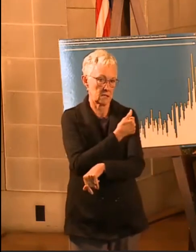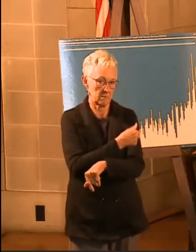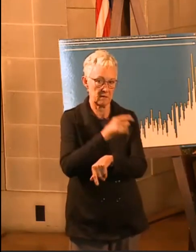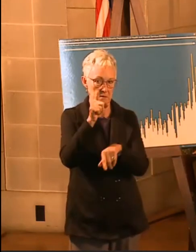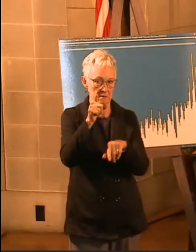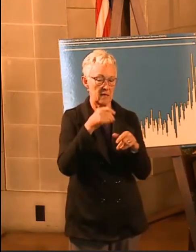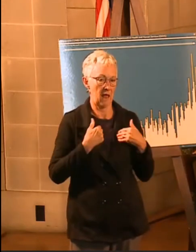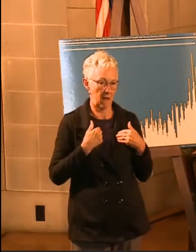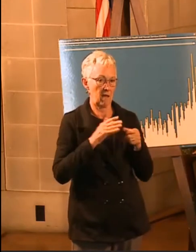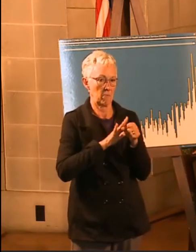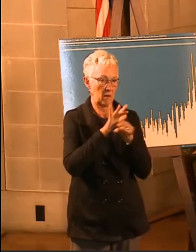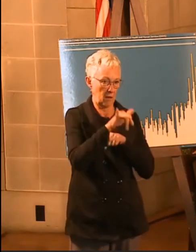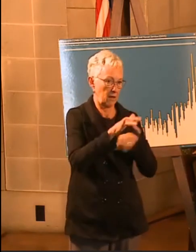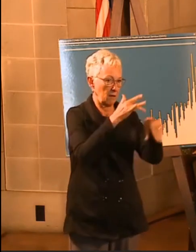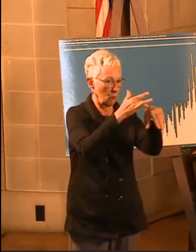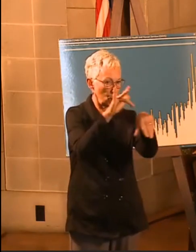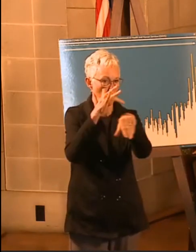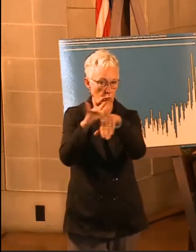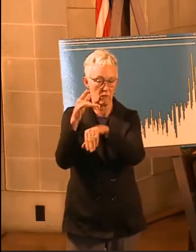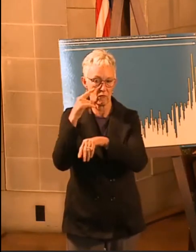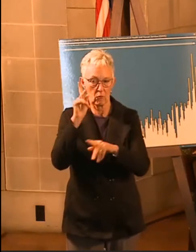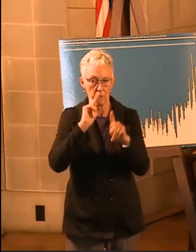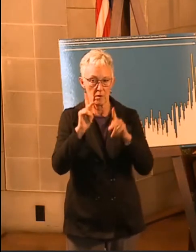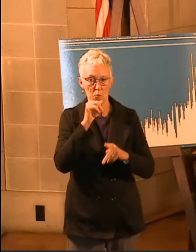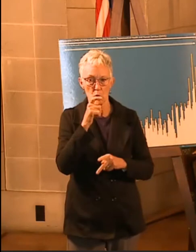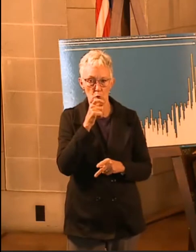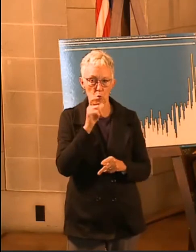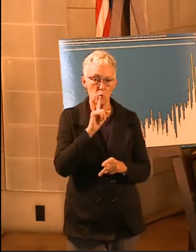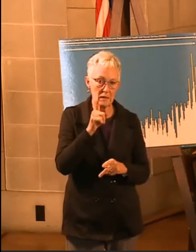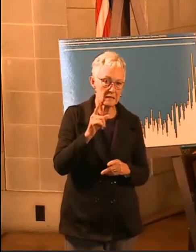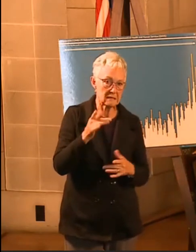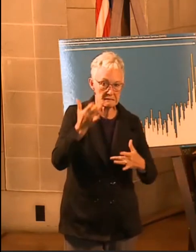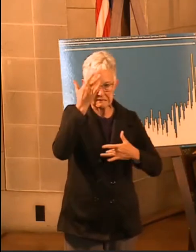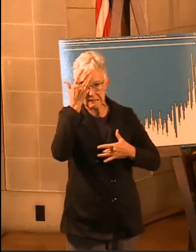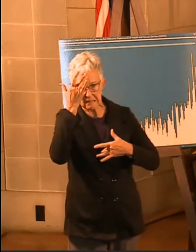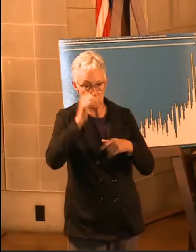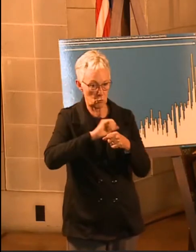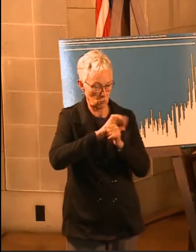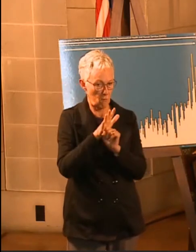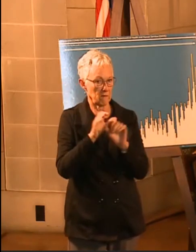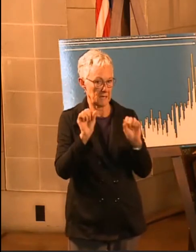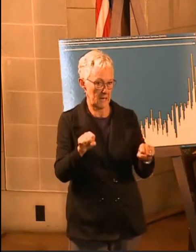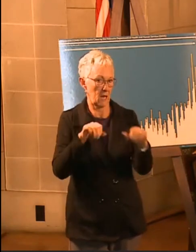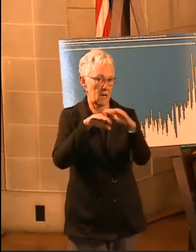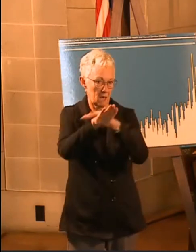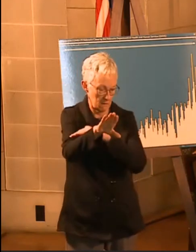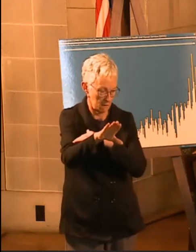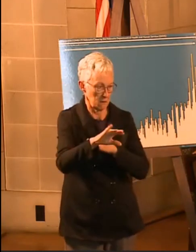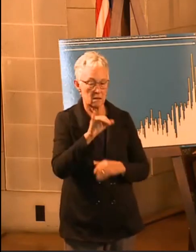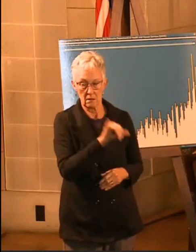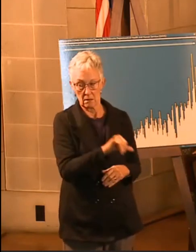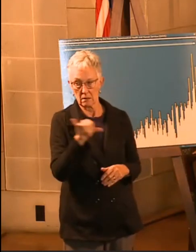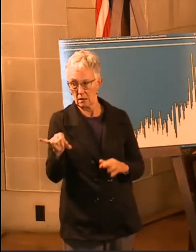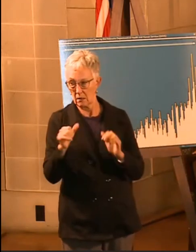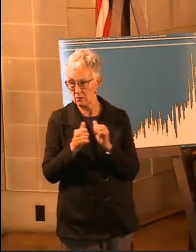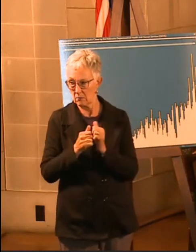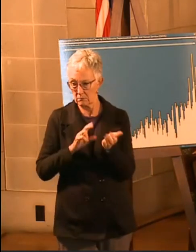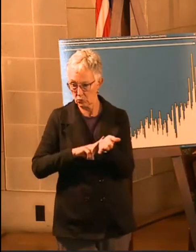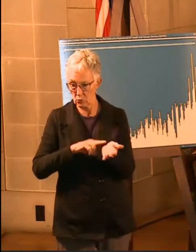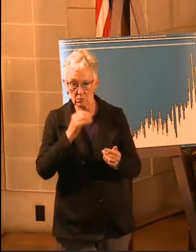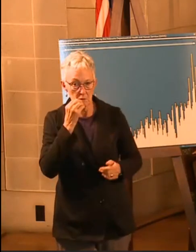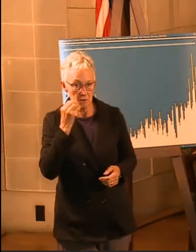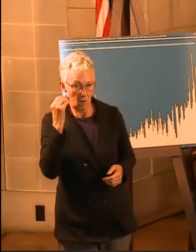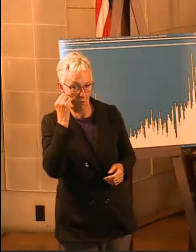our vulnerable communities, in particular our long-term care facilities, where people work in these long-term care